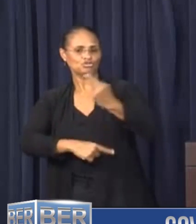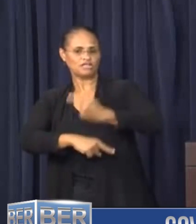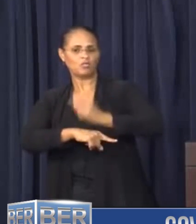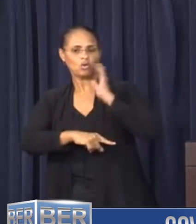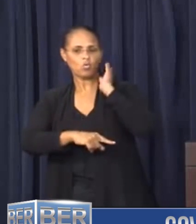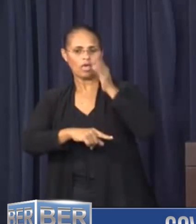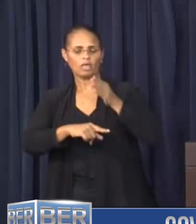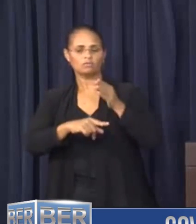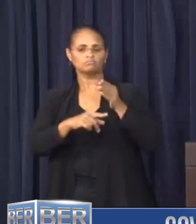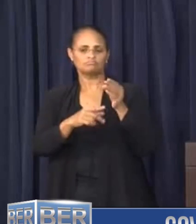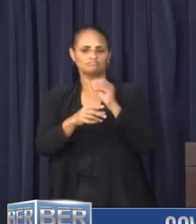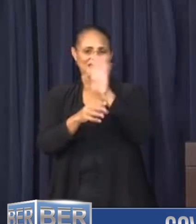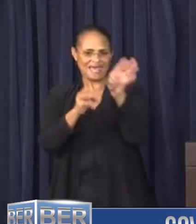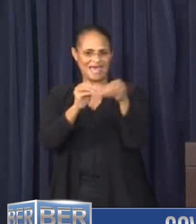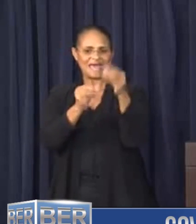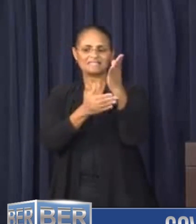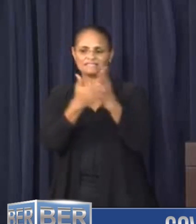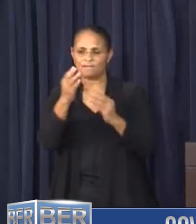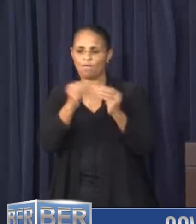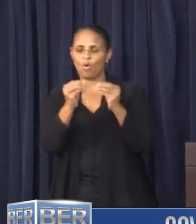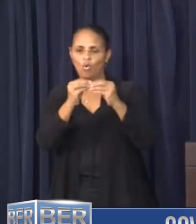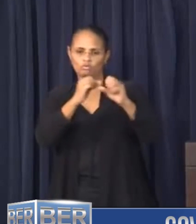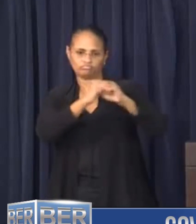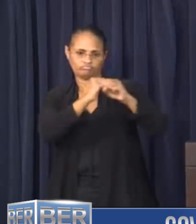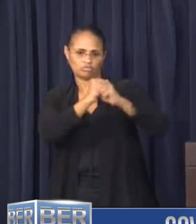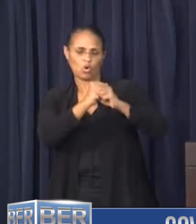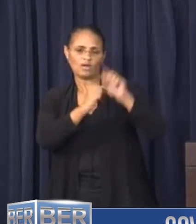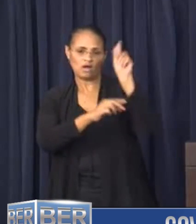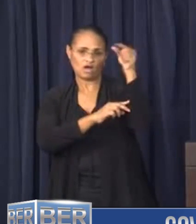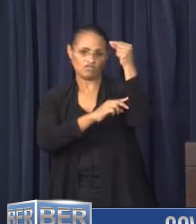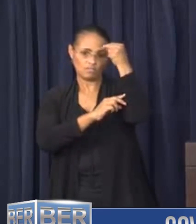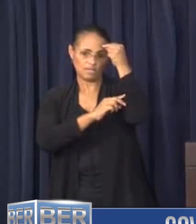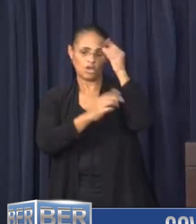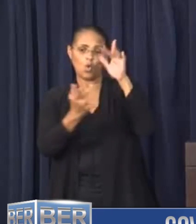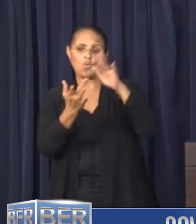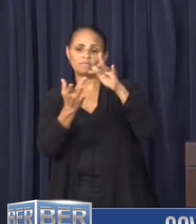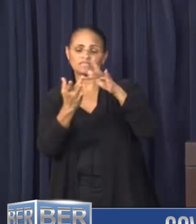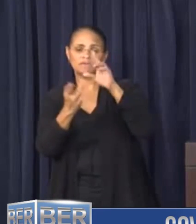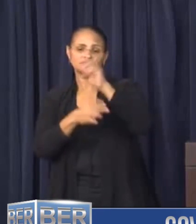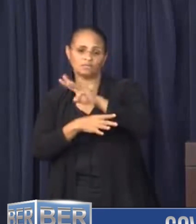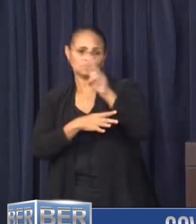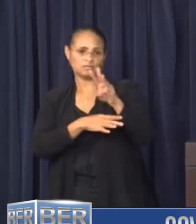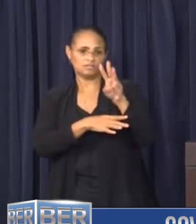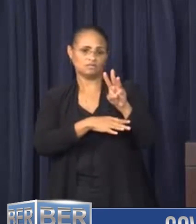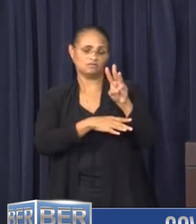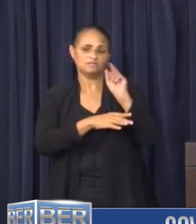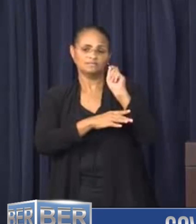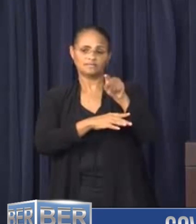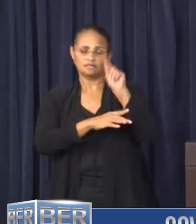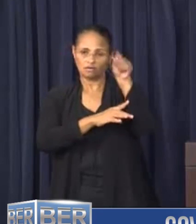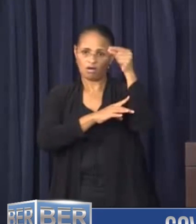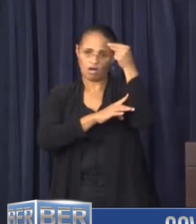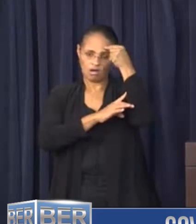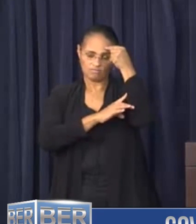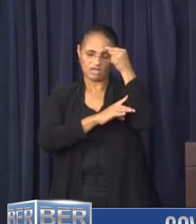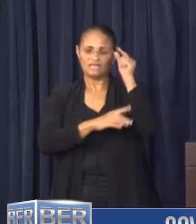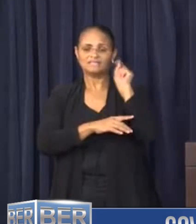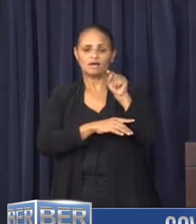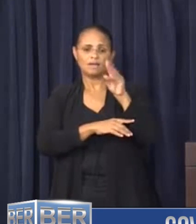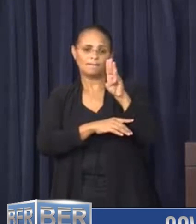more coping tips and some details on our government website, www.gov.bm.